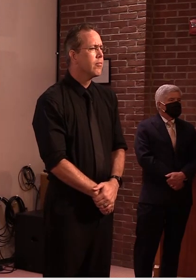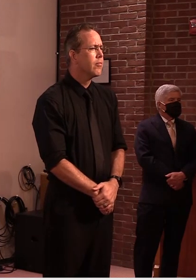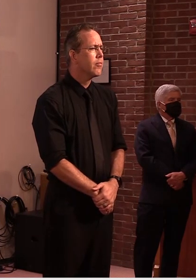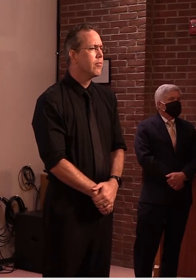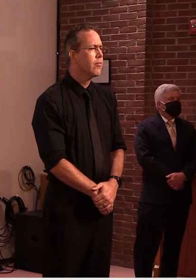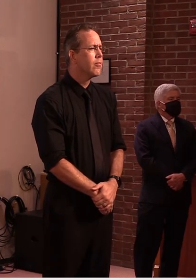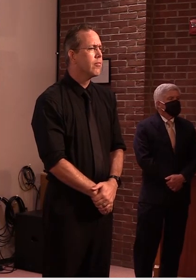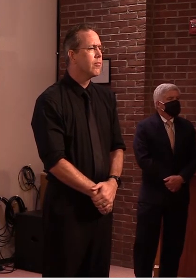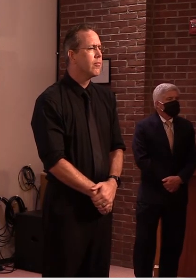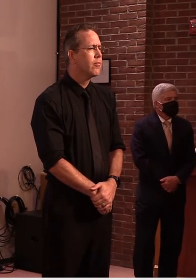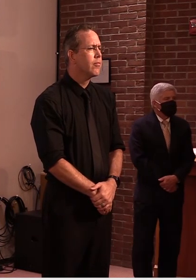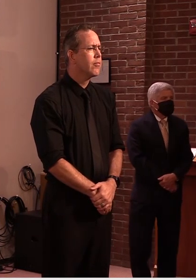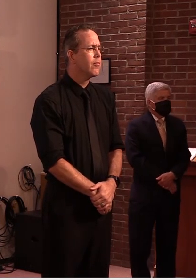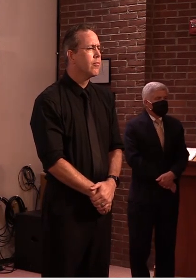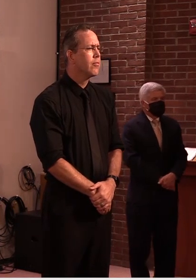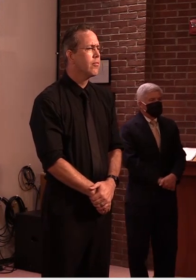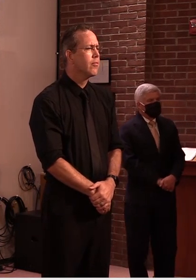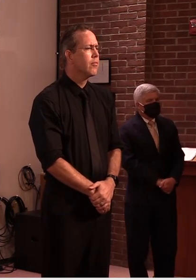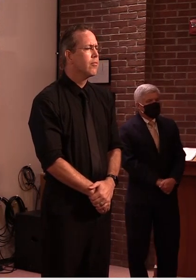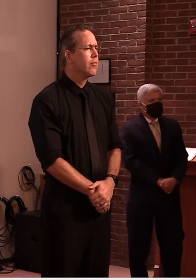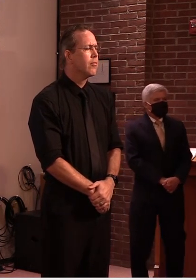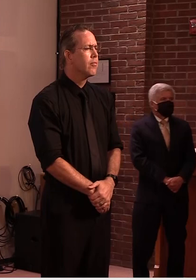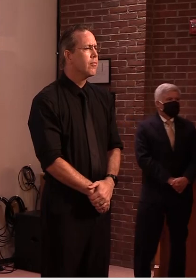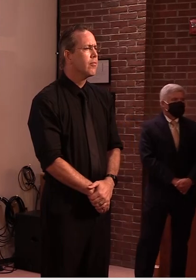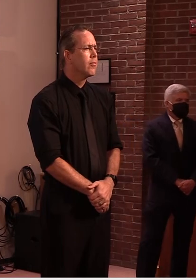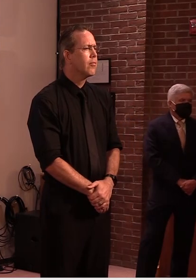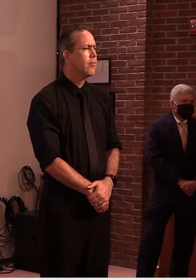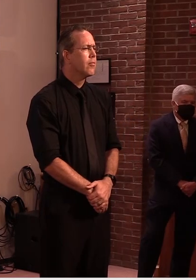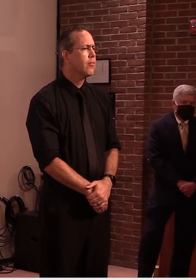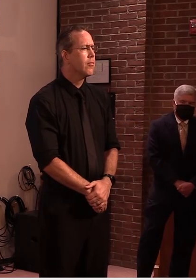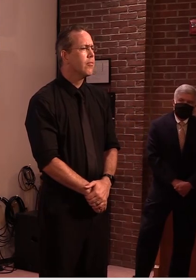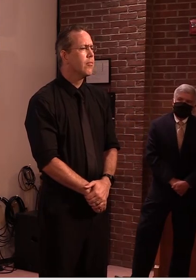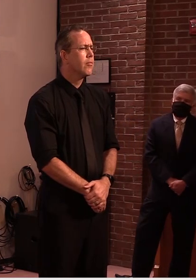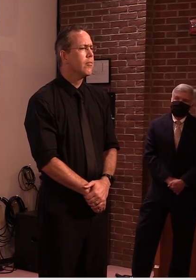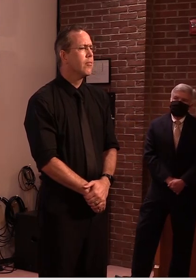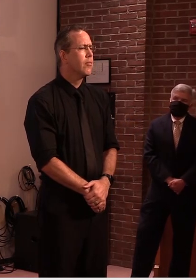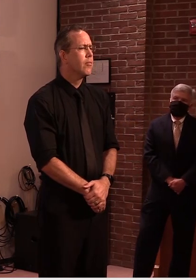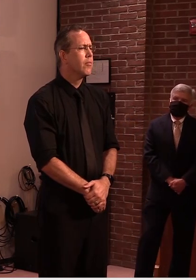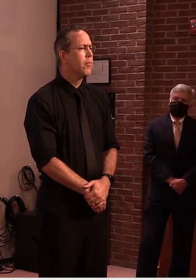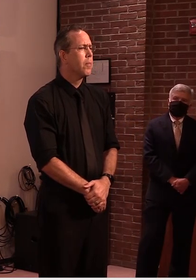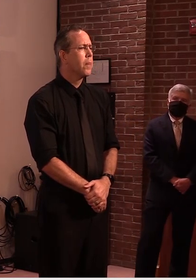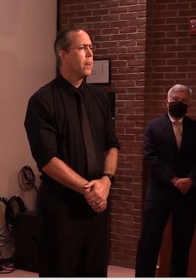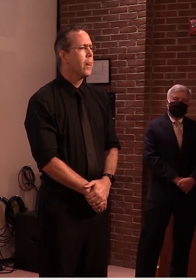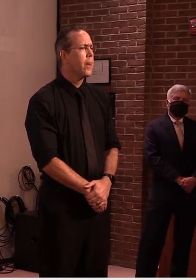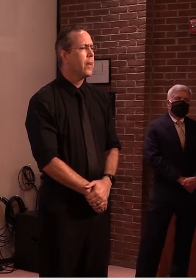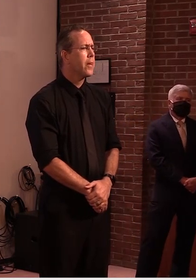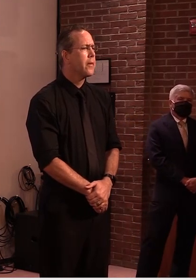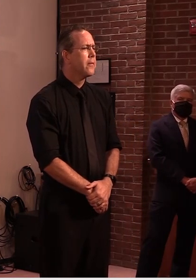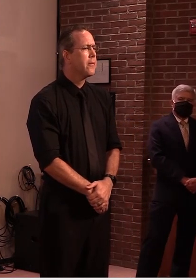are either doing in-person construction, a hybrid model, or both?